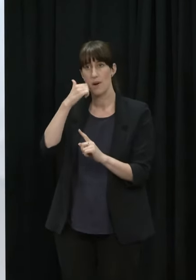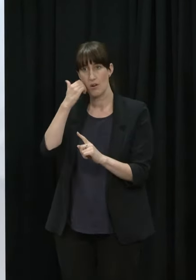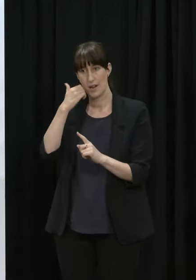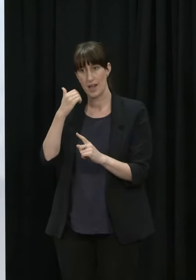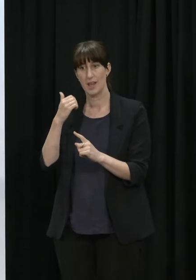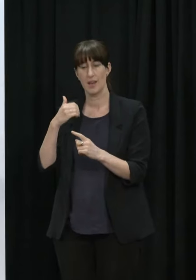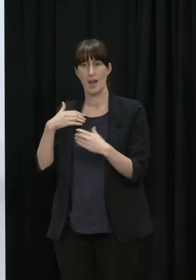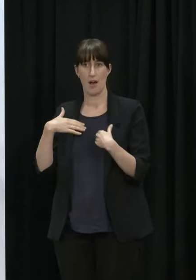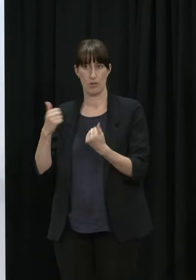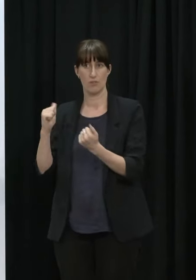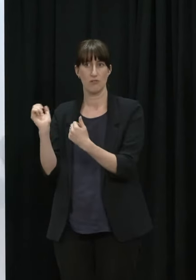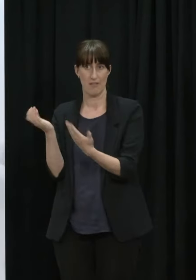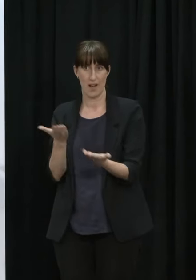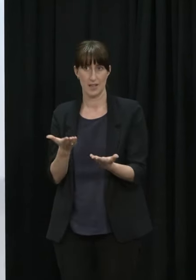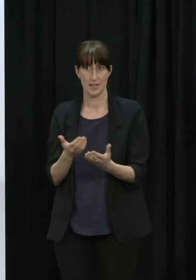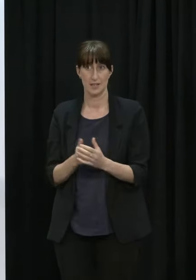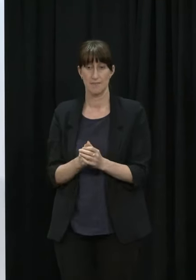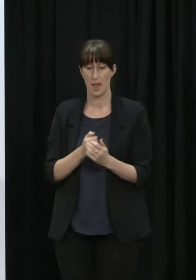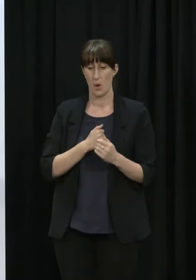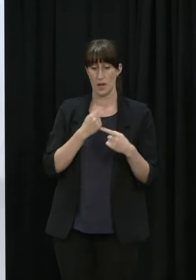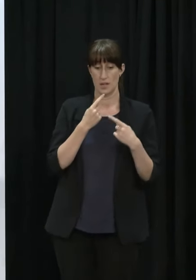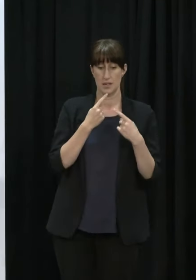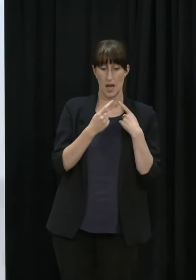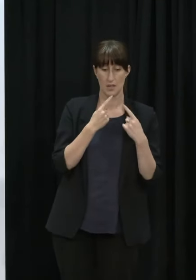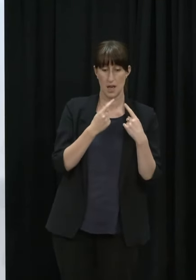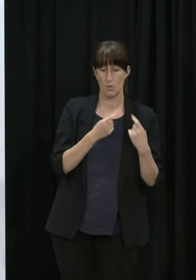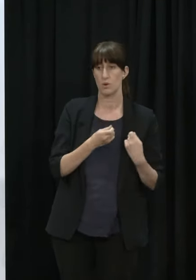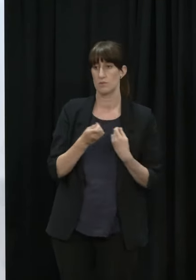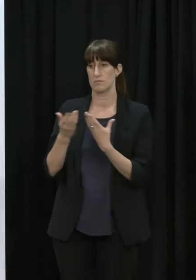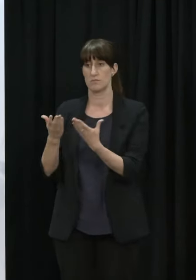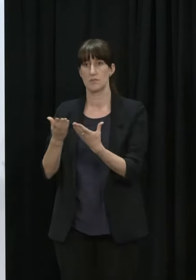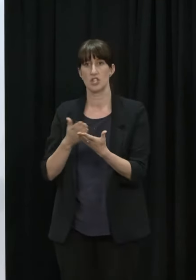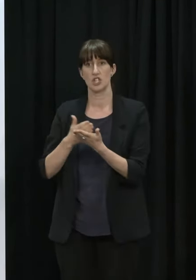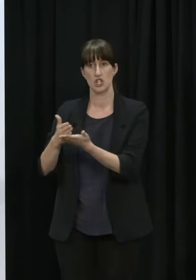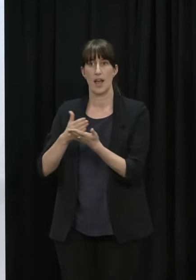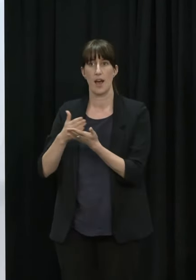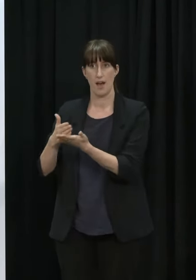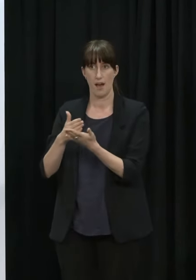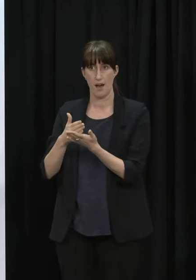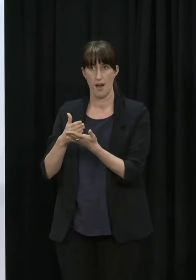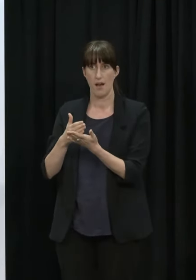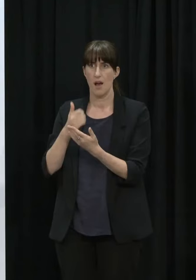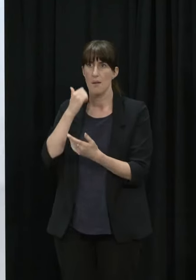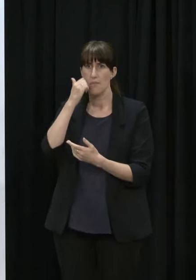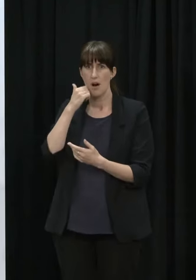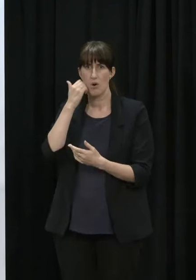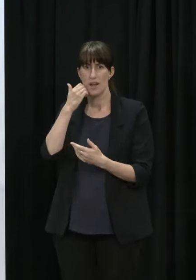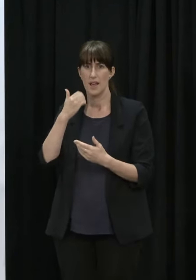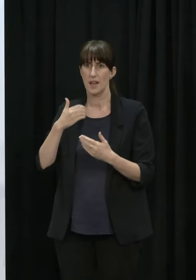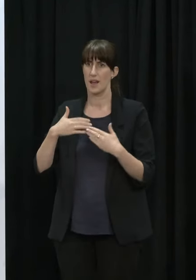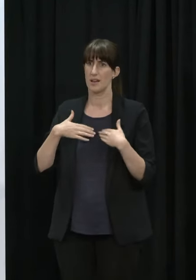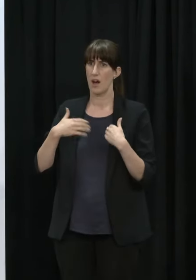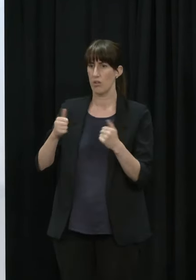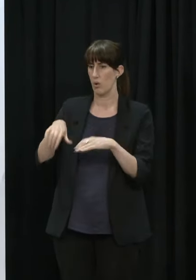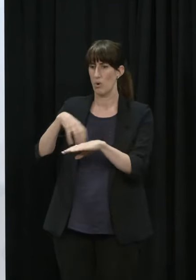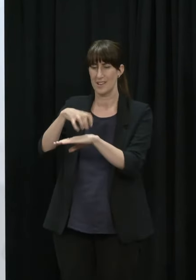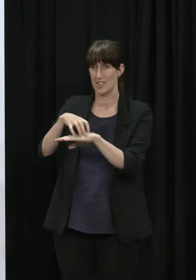sharing of data Māori and Pacific organisations have already demonstrated that they know how